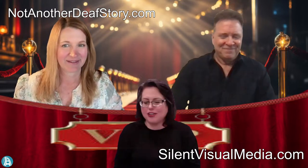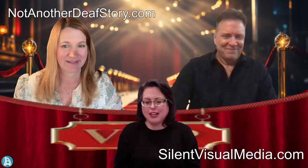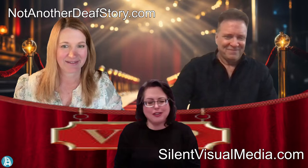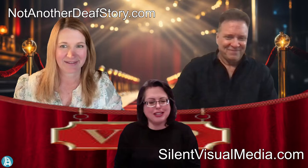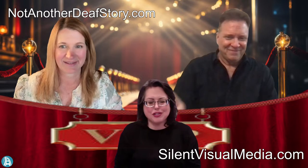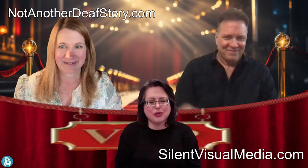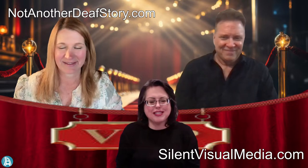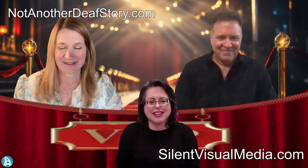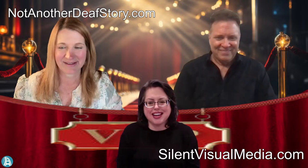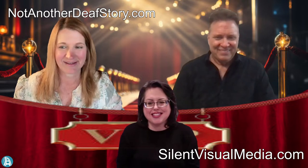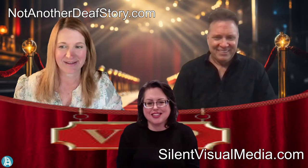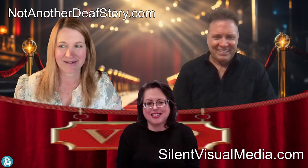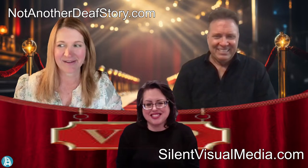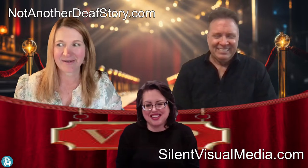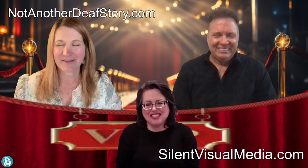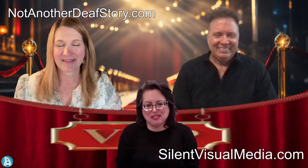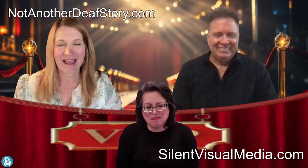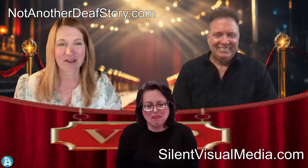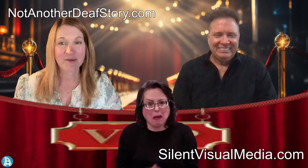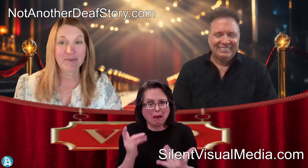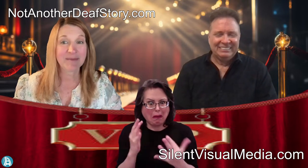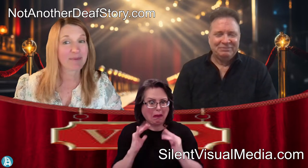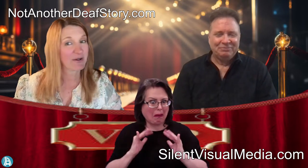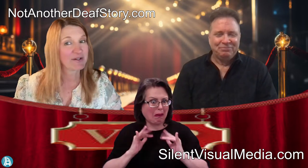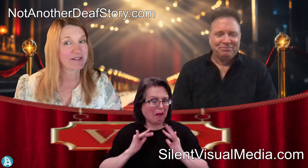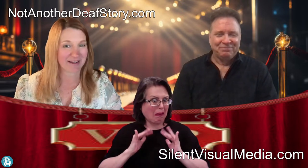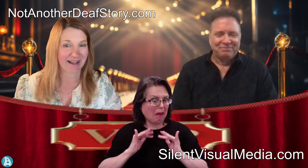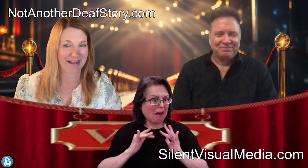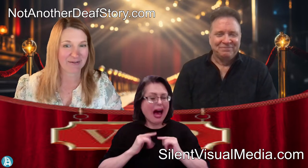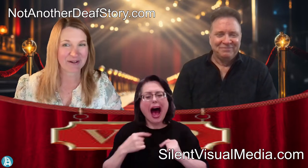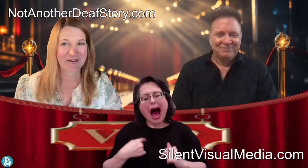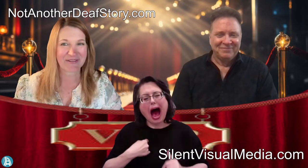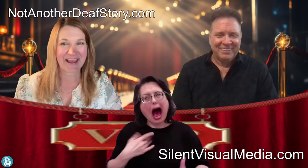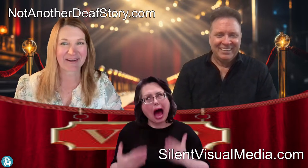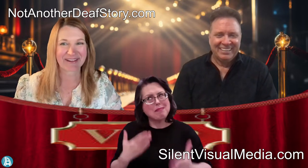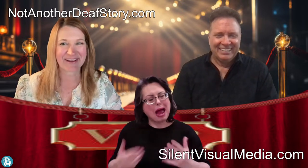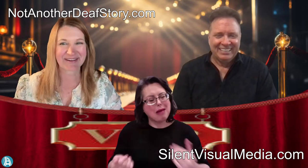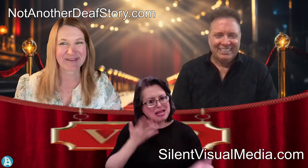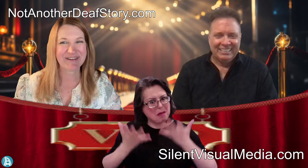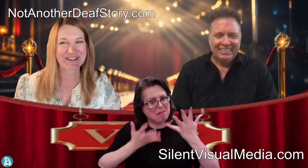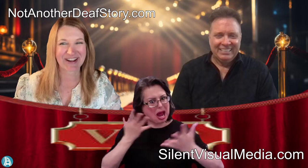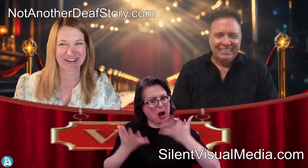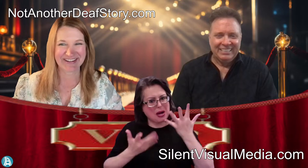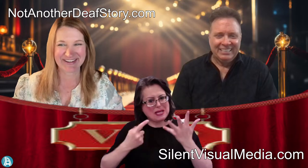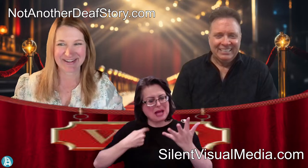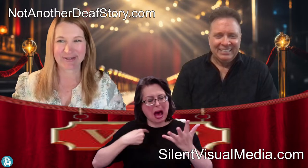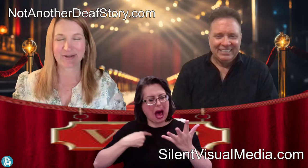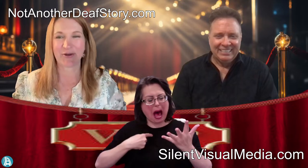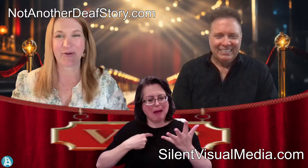or hearing and join Scientastic on stage. That could be embarrassing. I don't know. That could be challenging. So